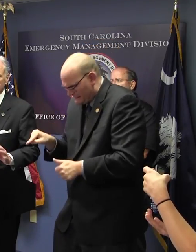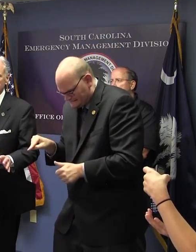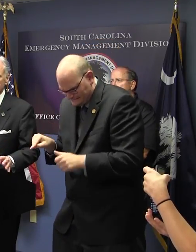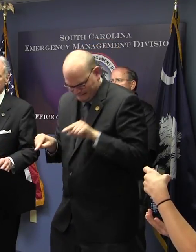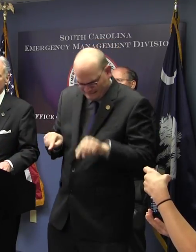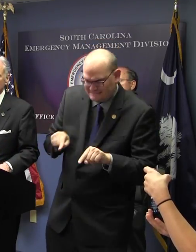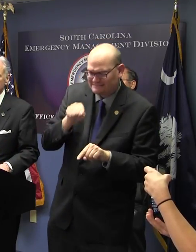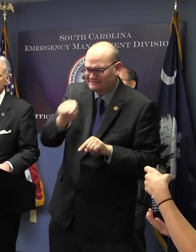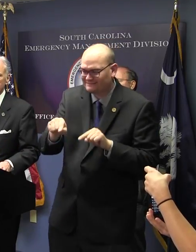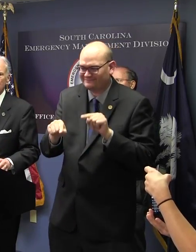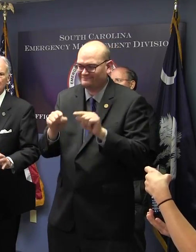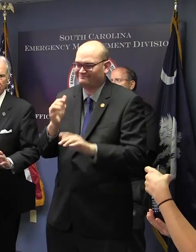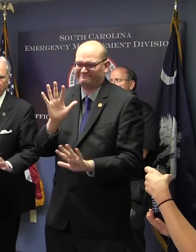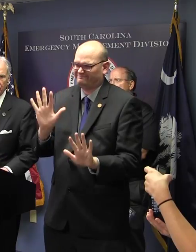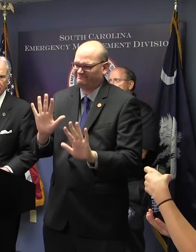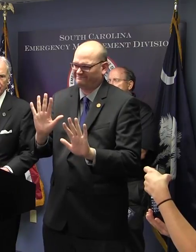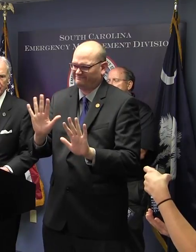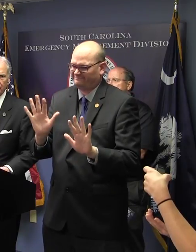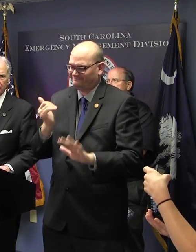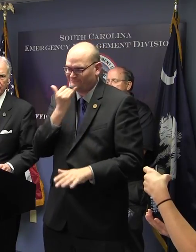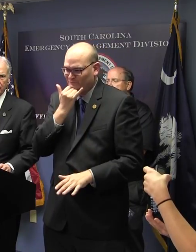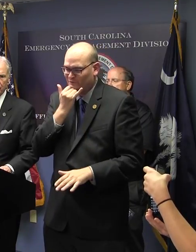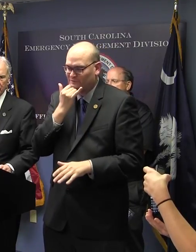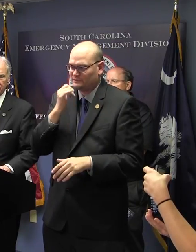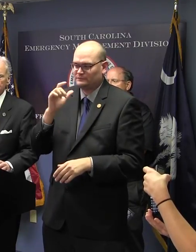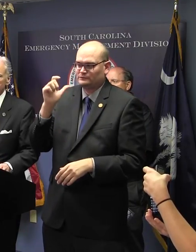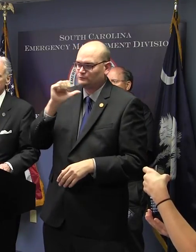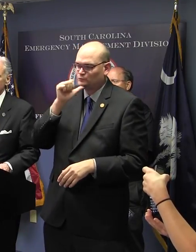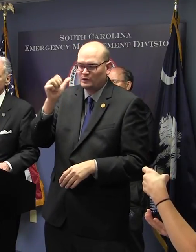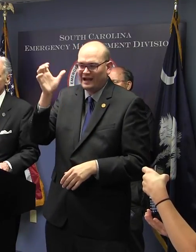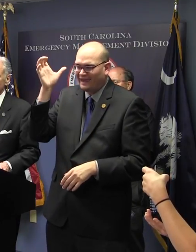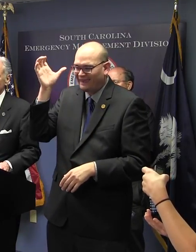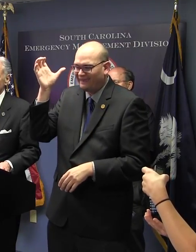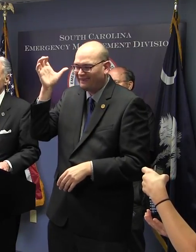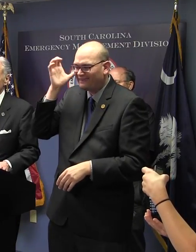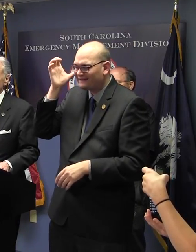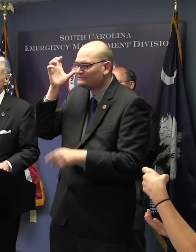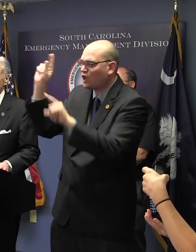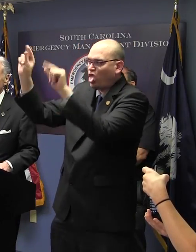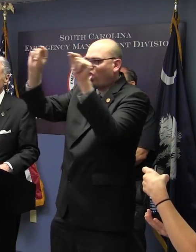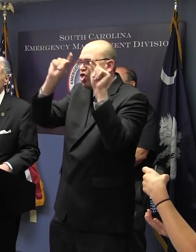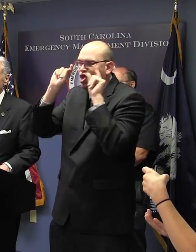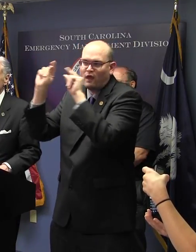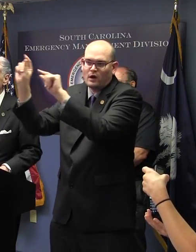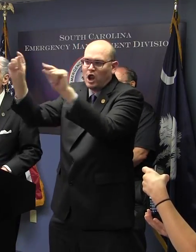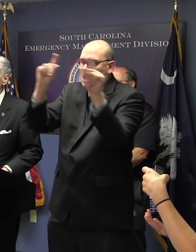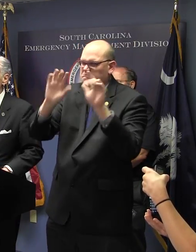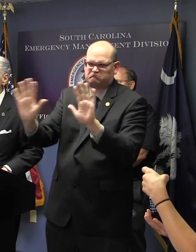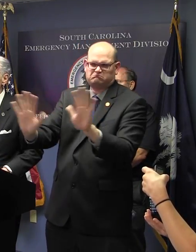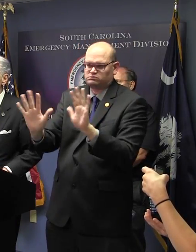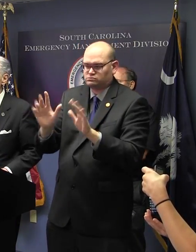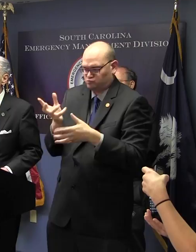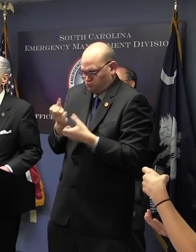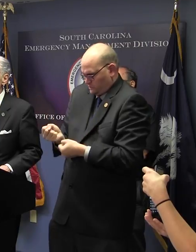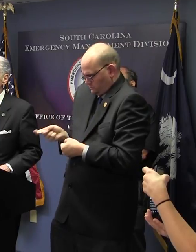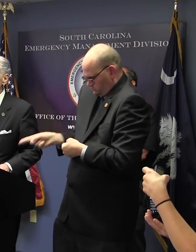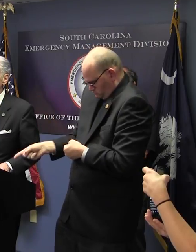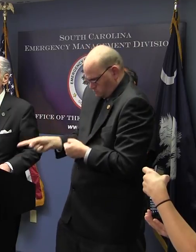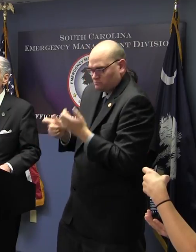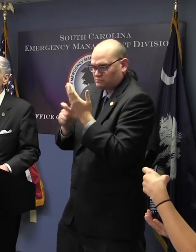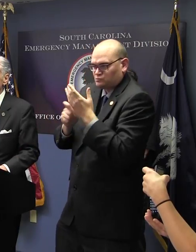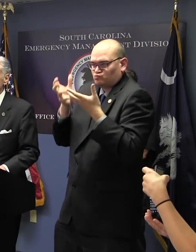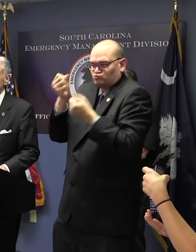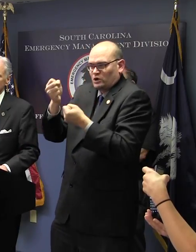careful. Go to these official websites. Talk to the people who know. Listen to the people who know. They'll be readily identifiable